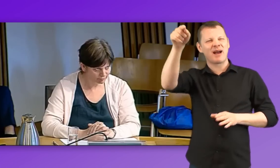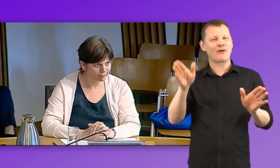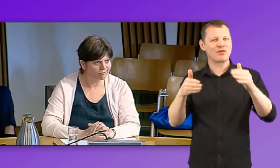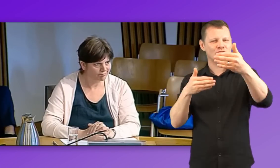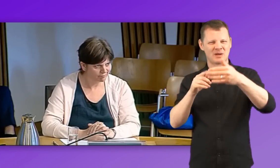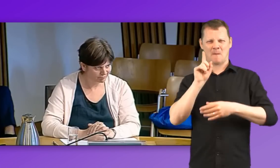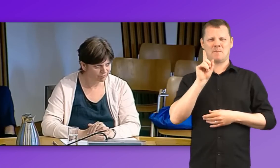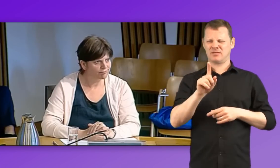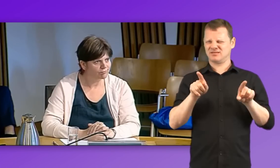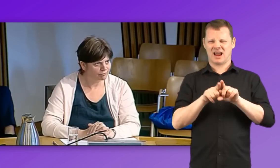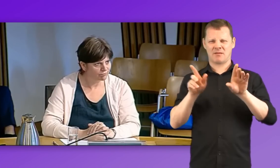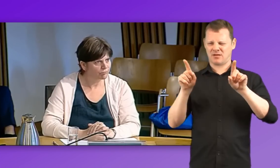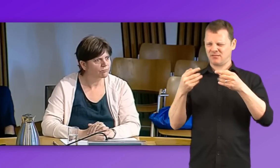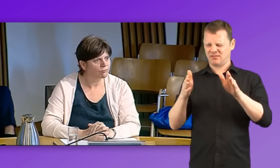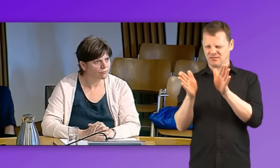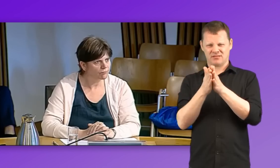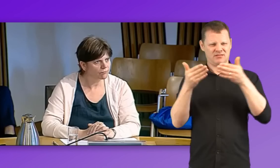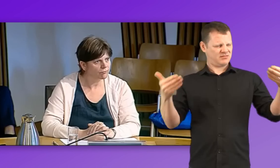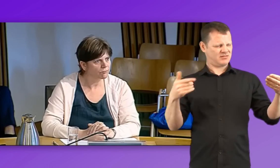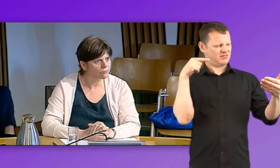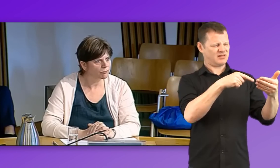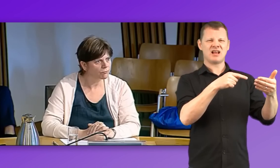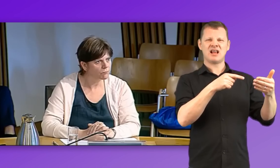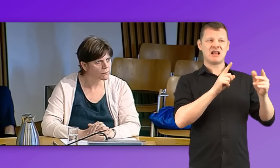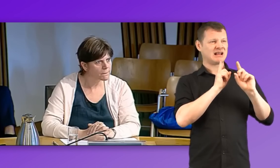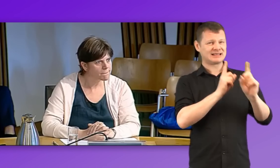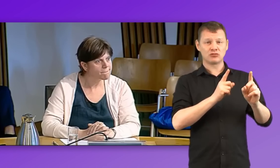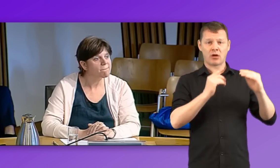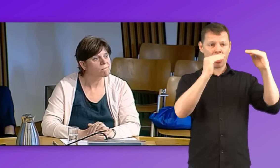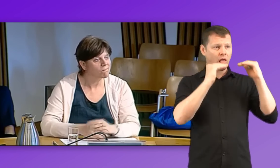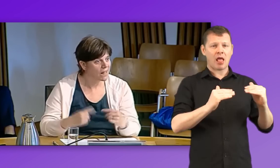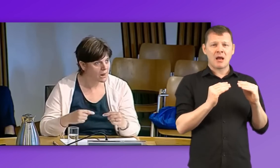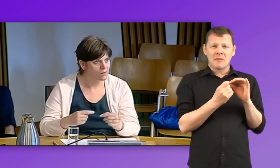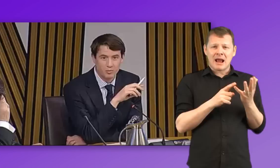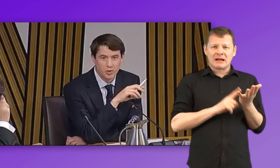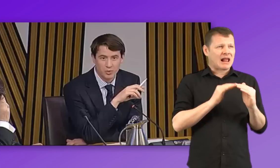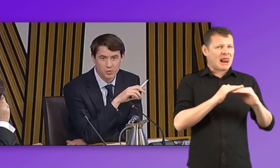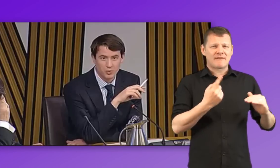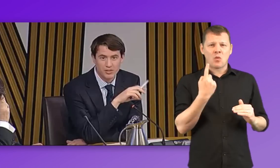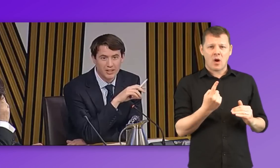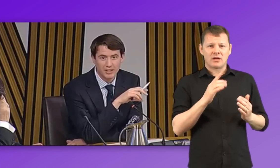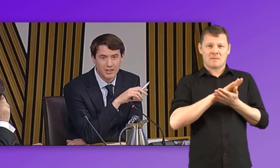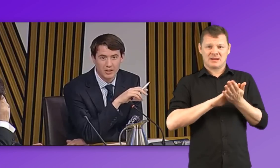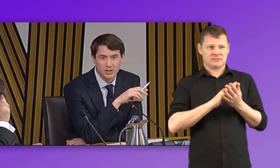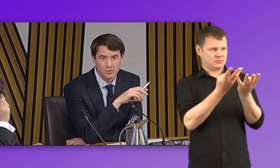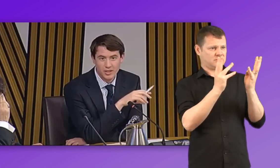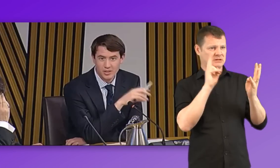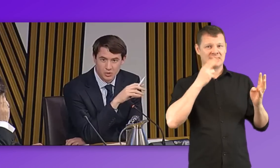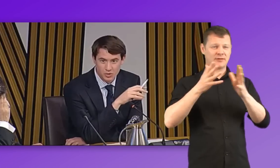teacher who only has BSL Level 1 won't know what his or her own pupils will be signing in the classroom. So